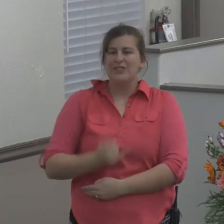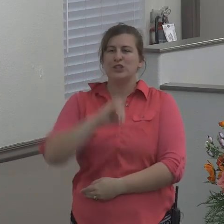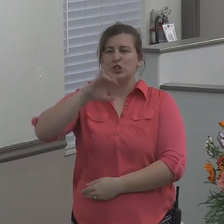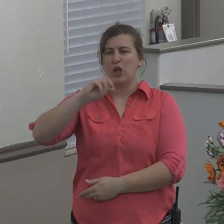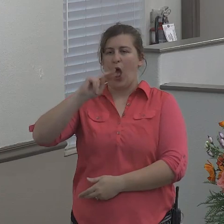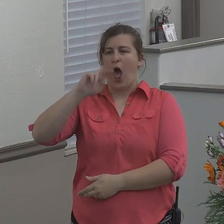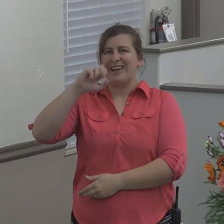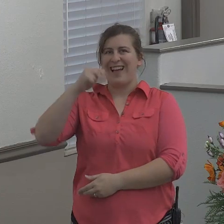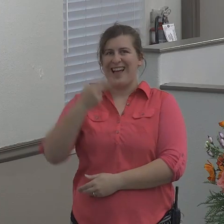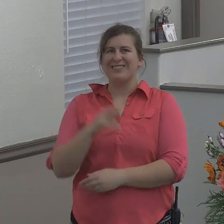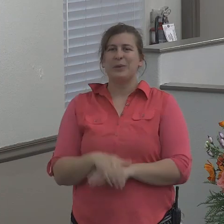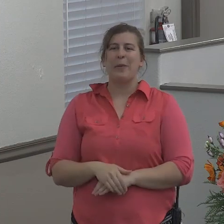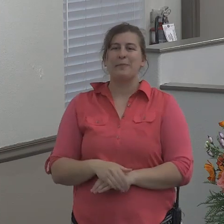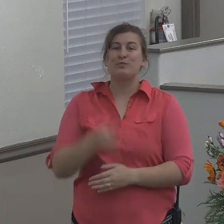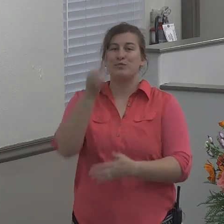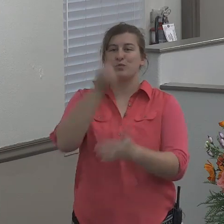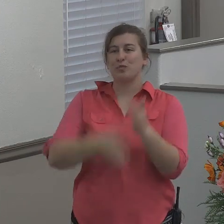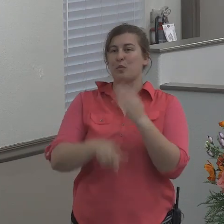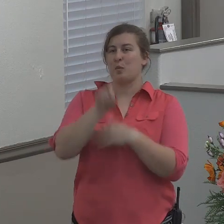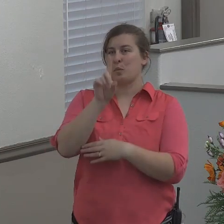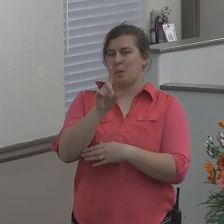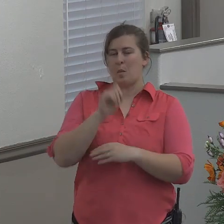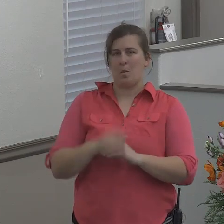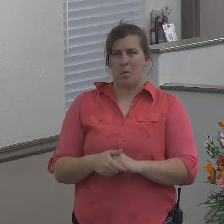The book of Jonah, chapter one.